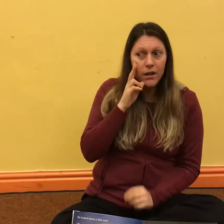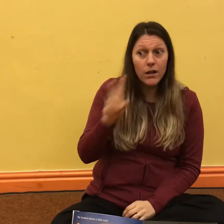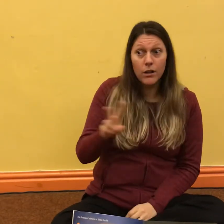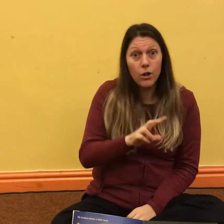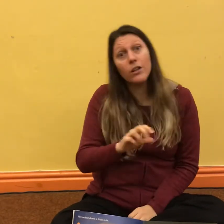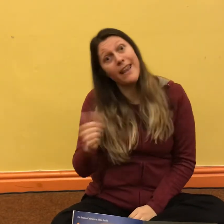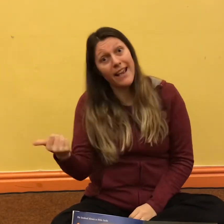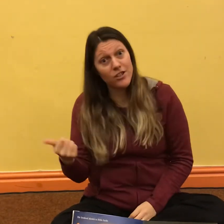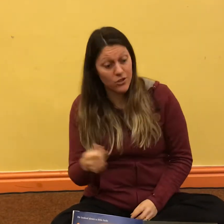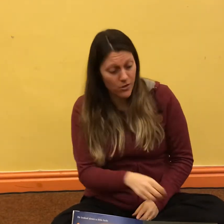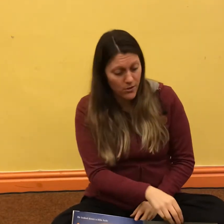Look next door.